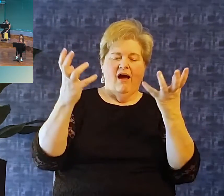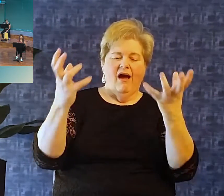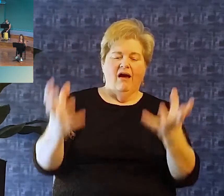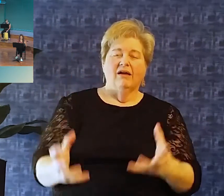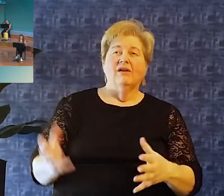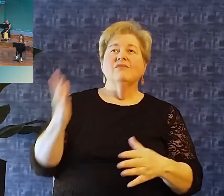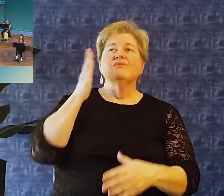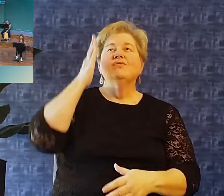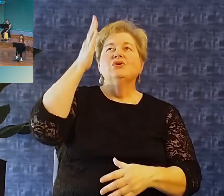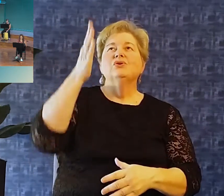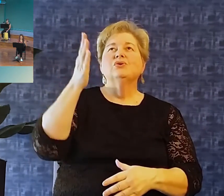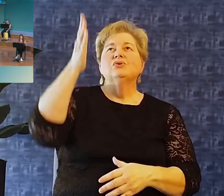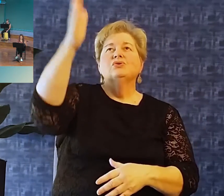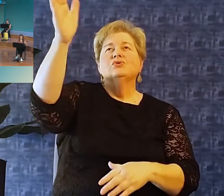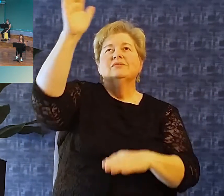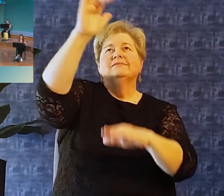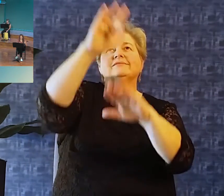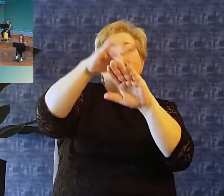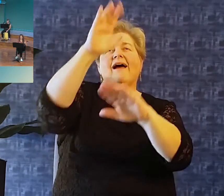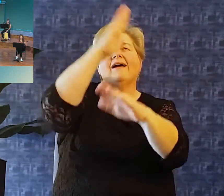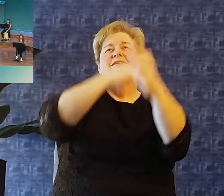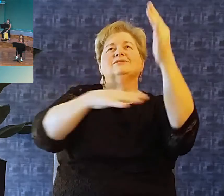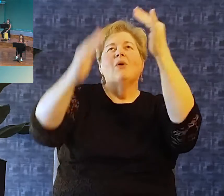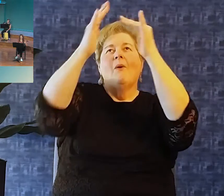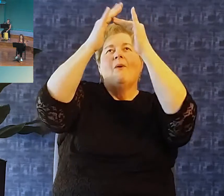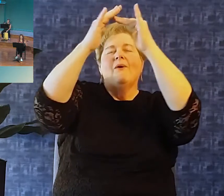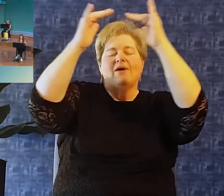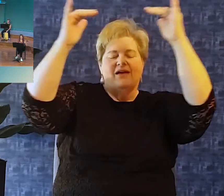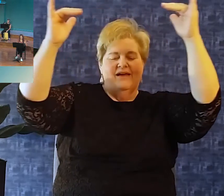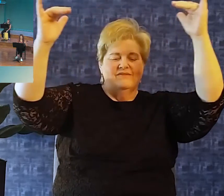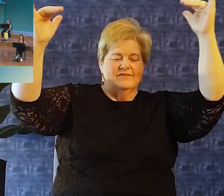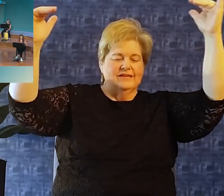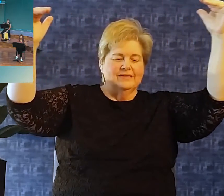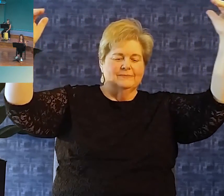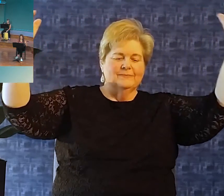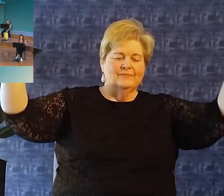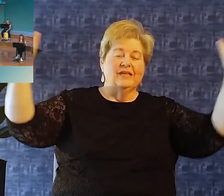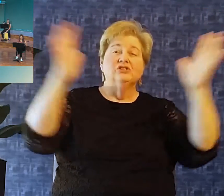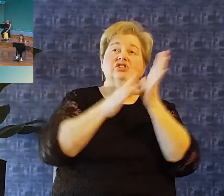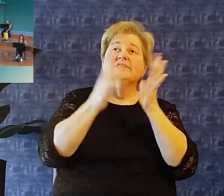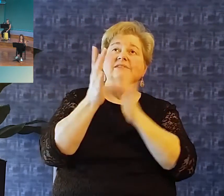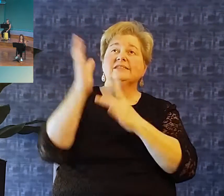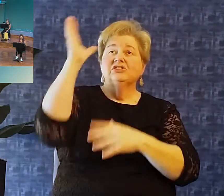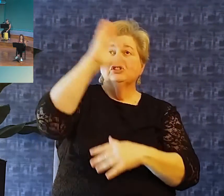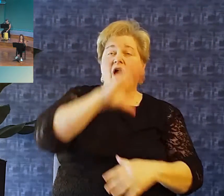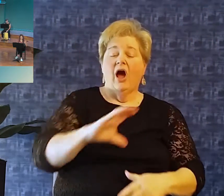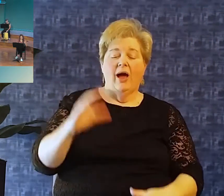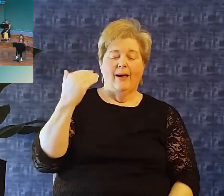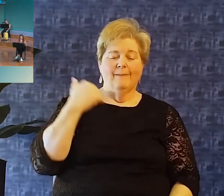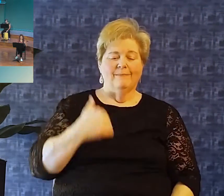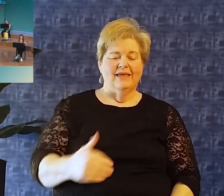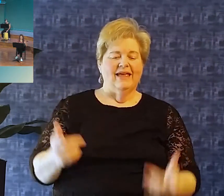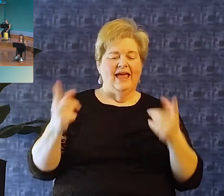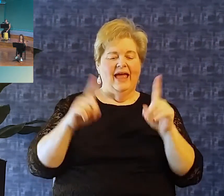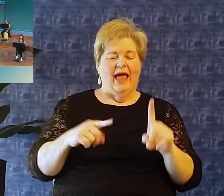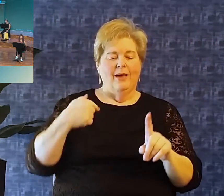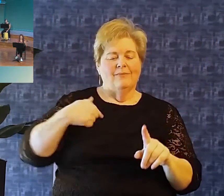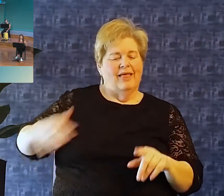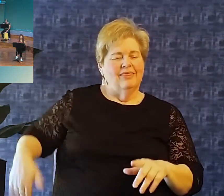pleasure safely to arrive at home. Jesus sought me